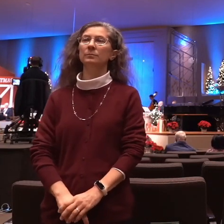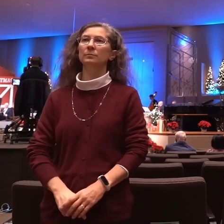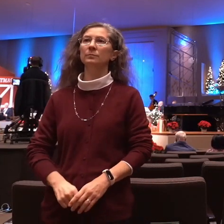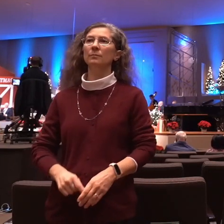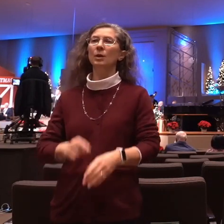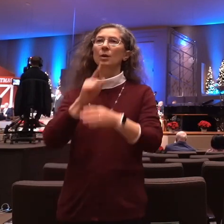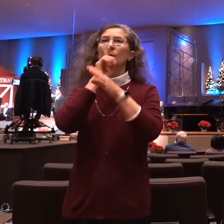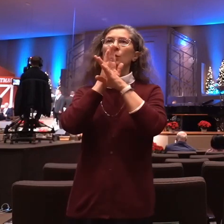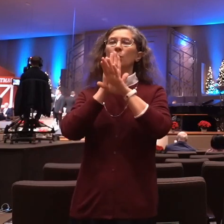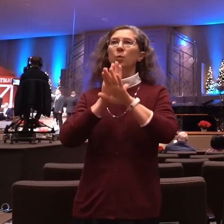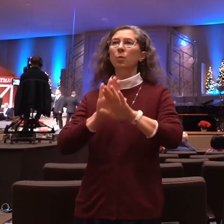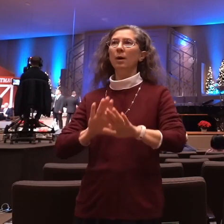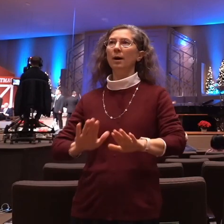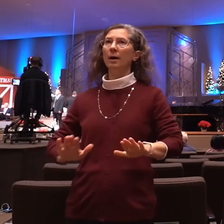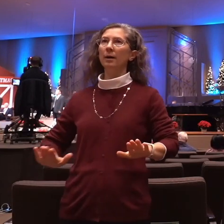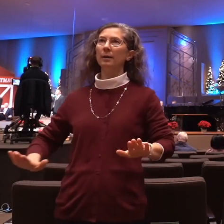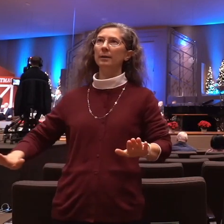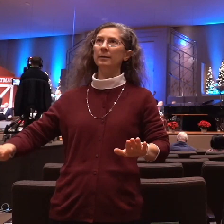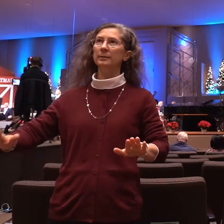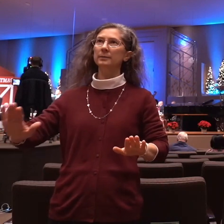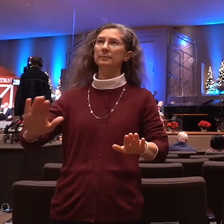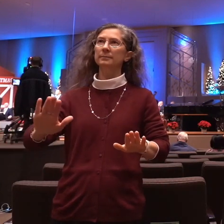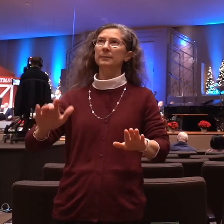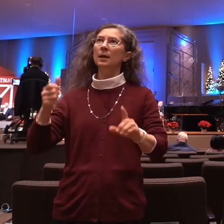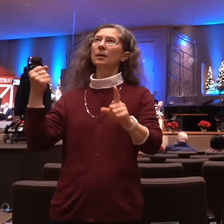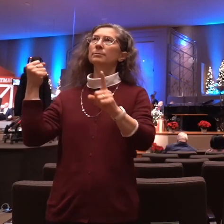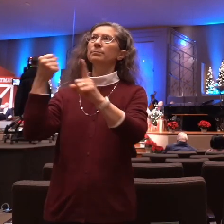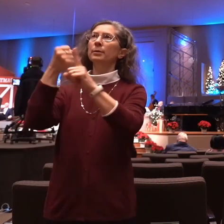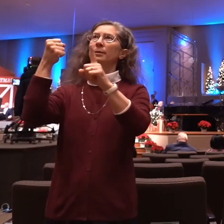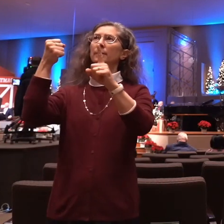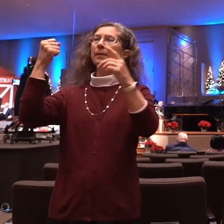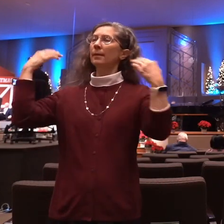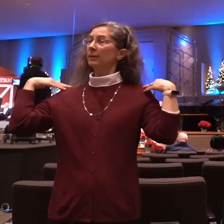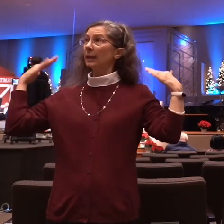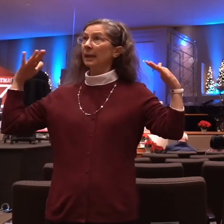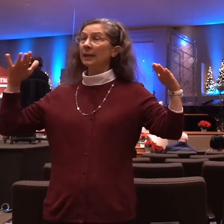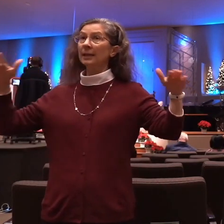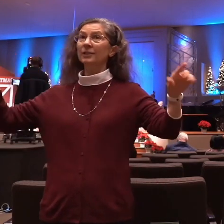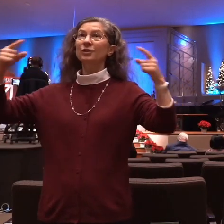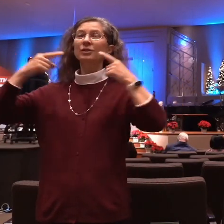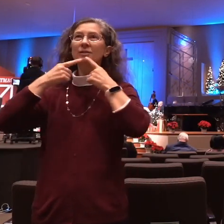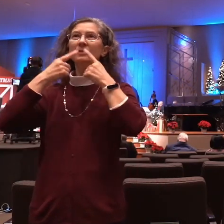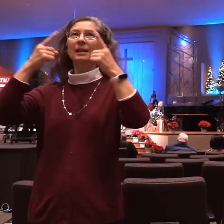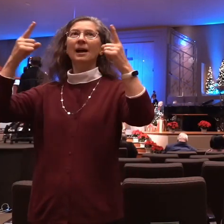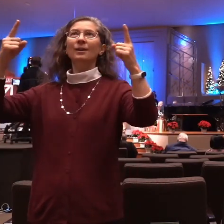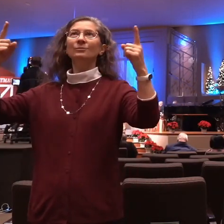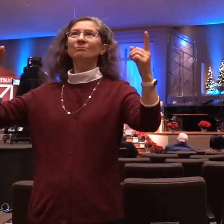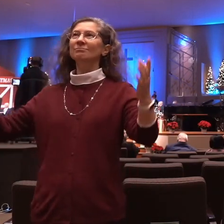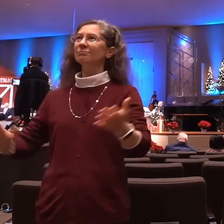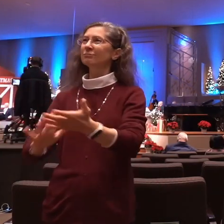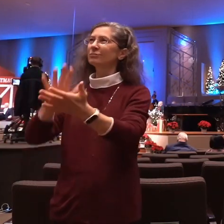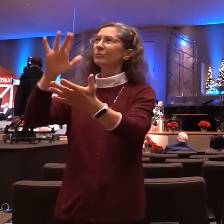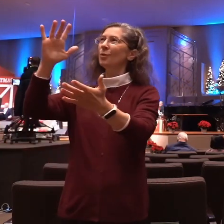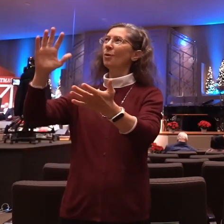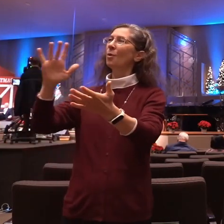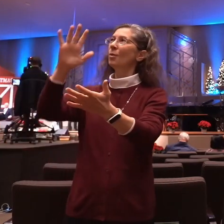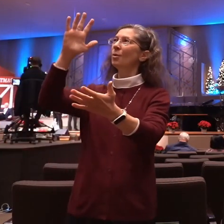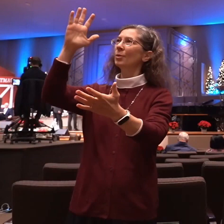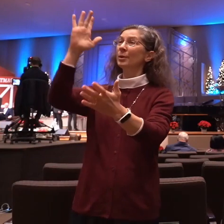Breaking through the silence With glory in the highest The hope of all